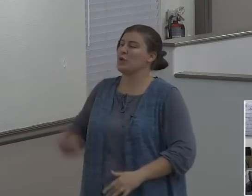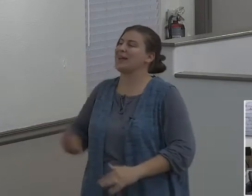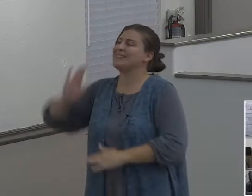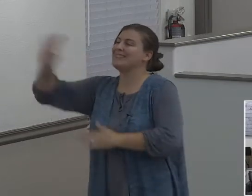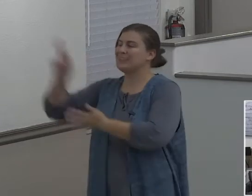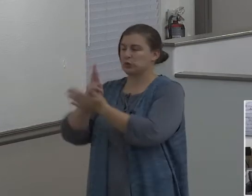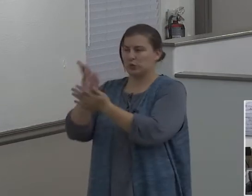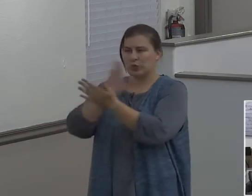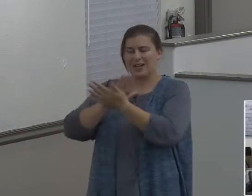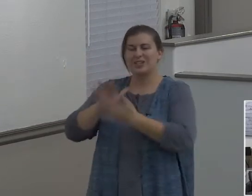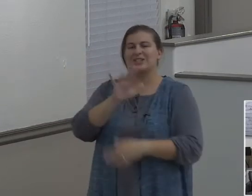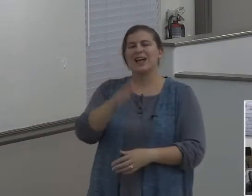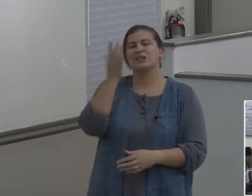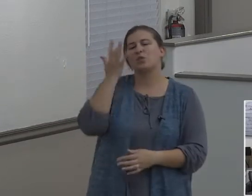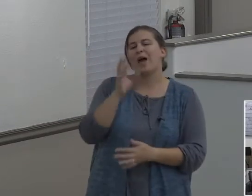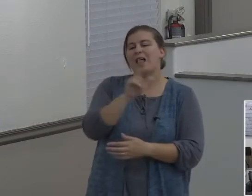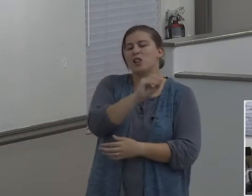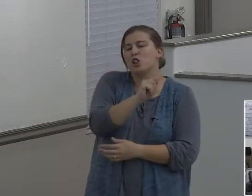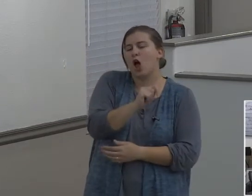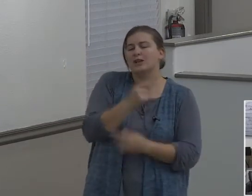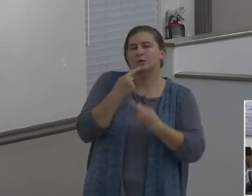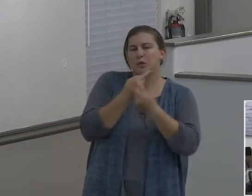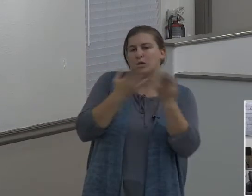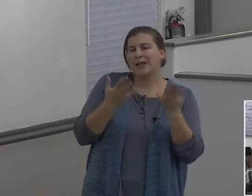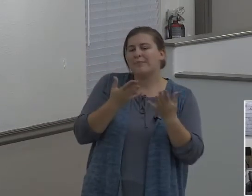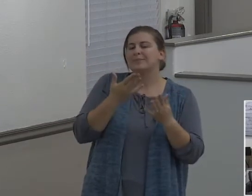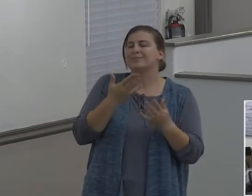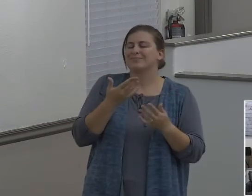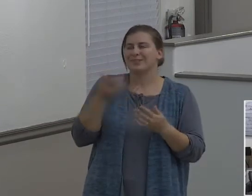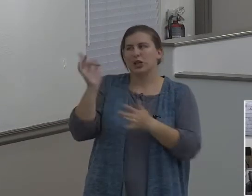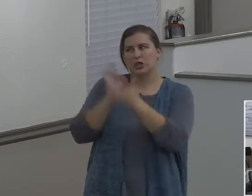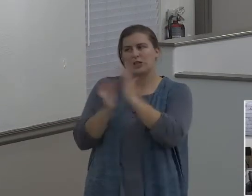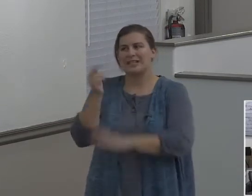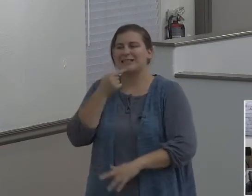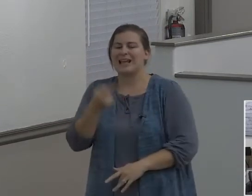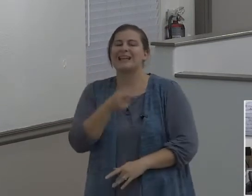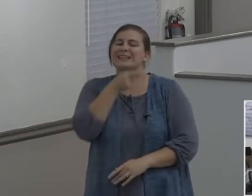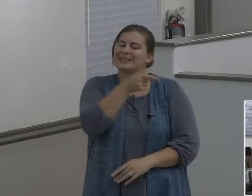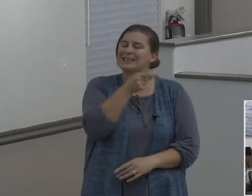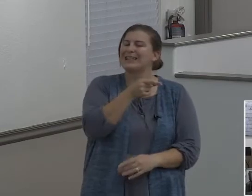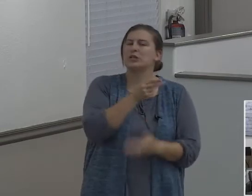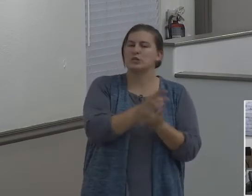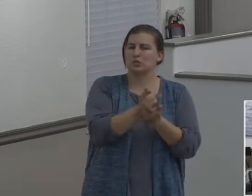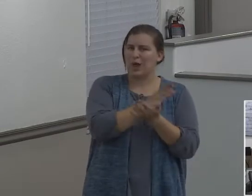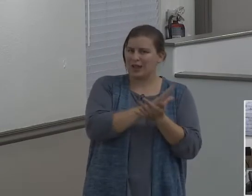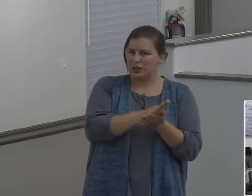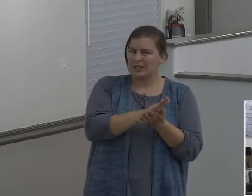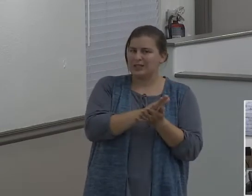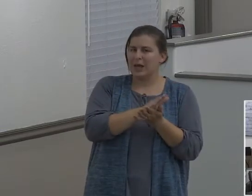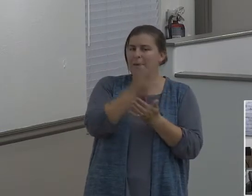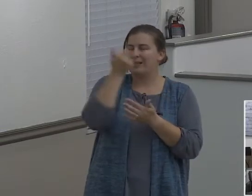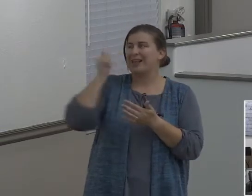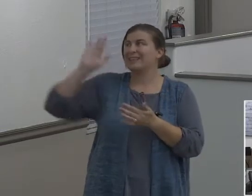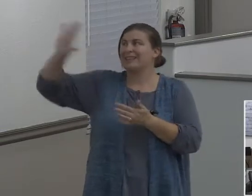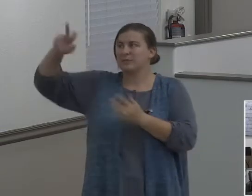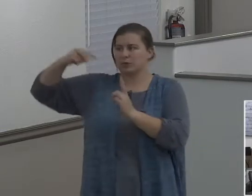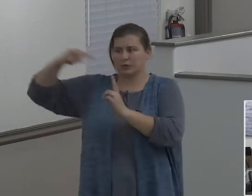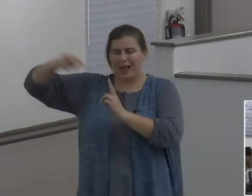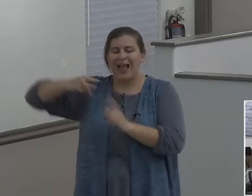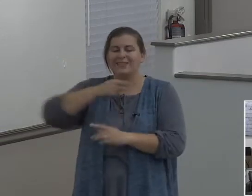righteous, because he had believed on the true God, he had trusted for salvation. Now,